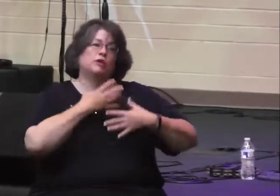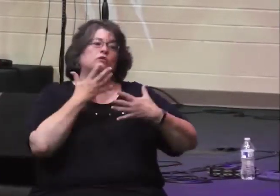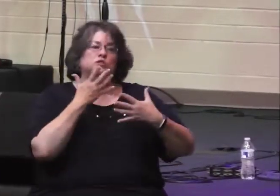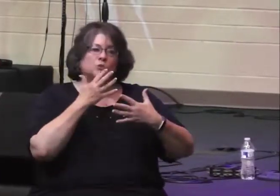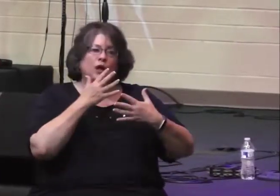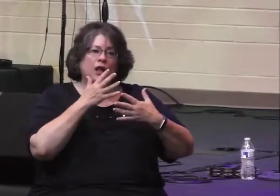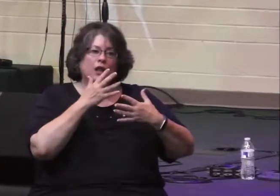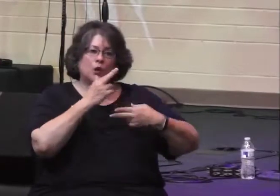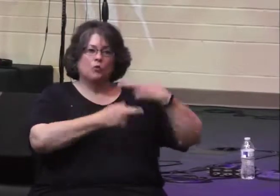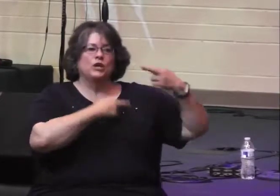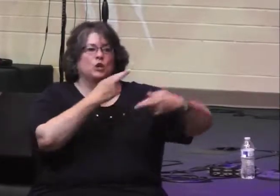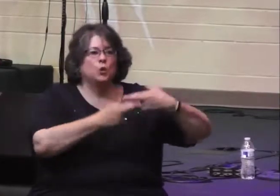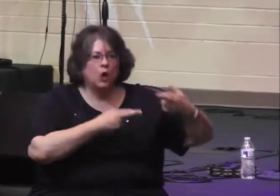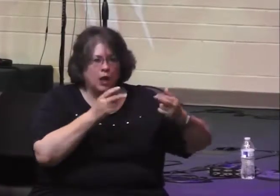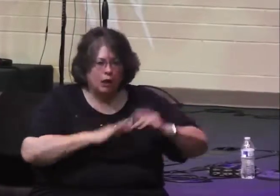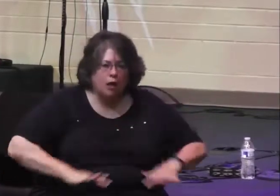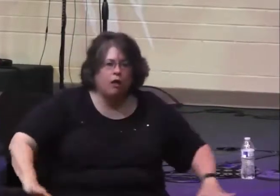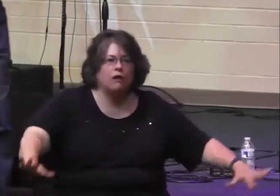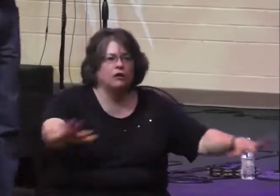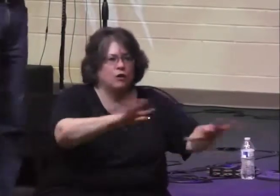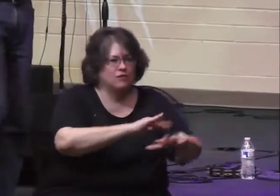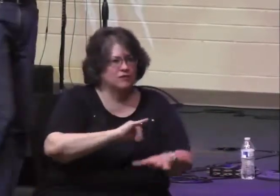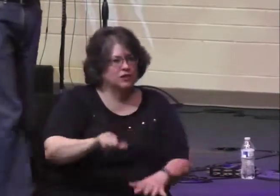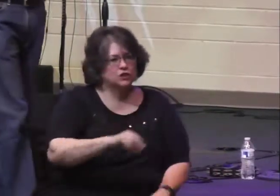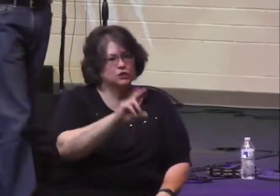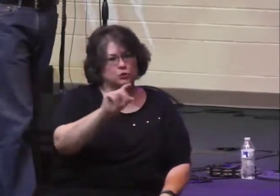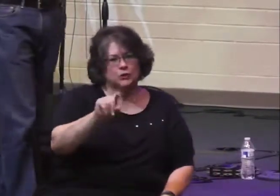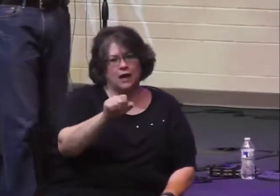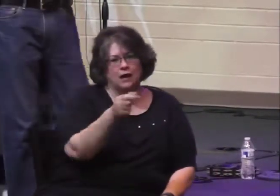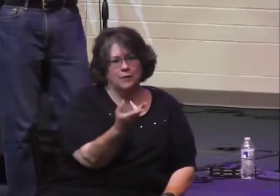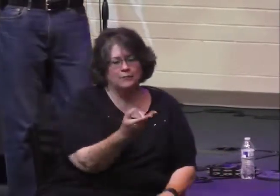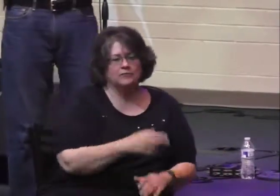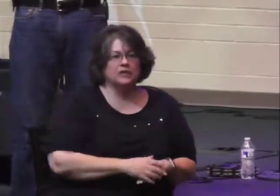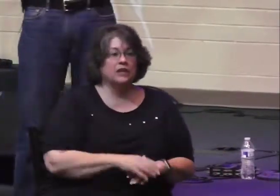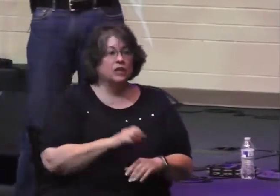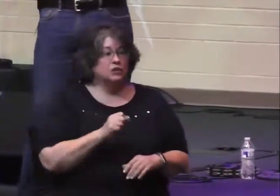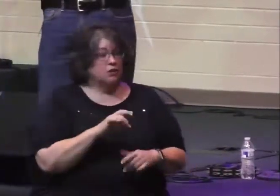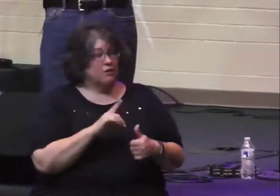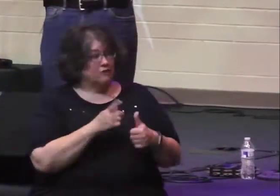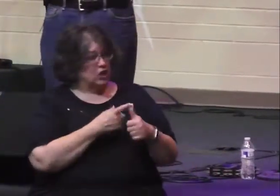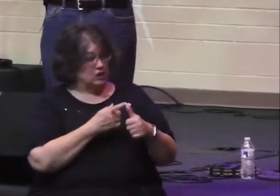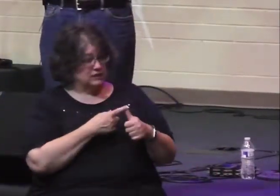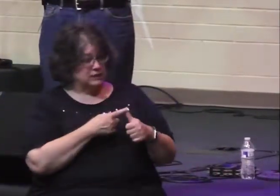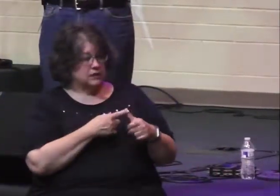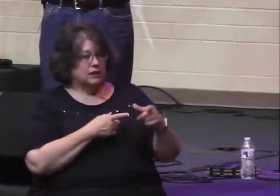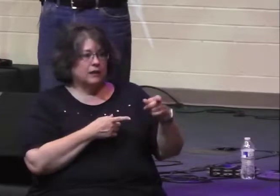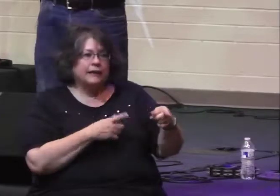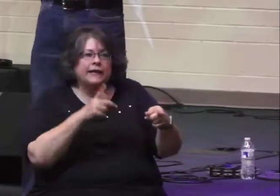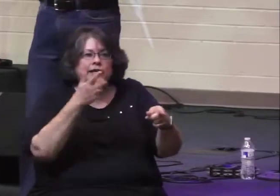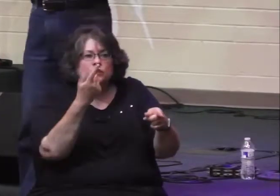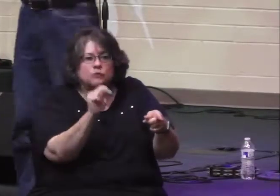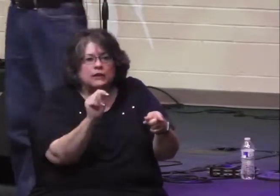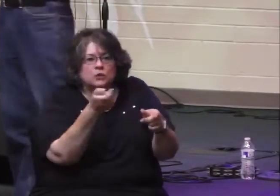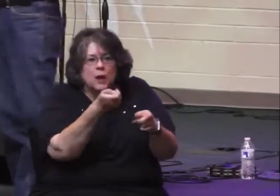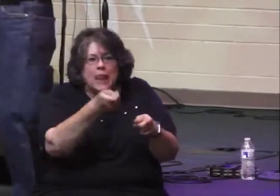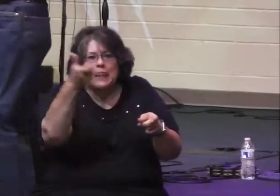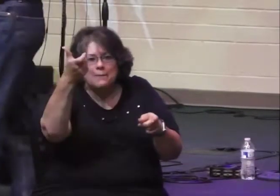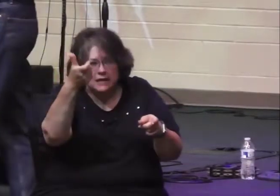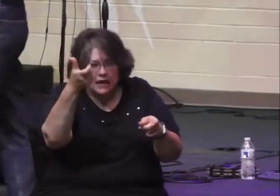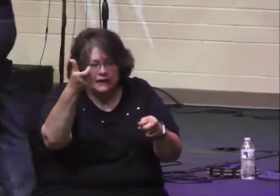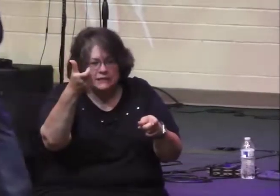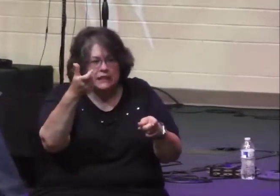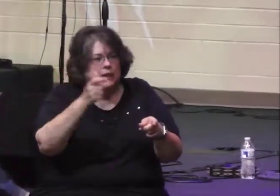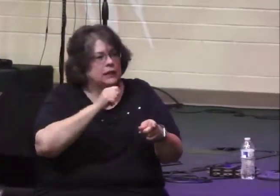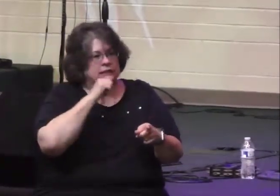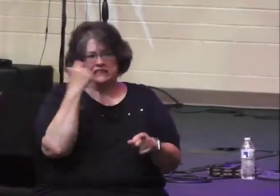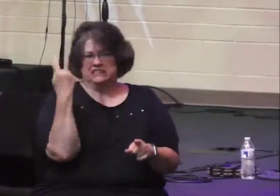And so he sets to work in two ways. First, we're told that he tries to eliminate improper worship